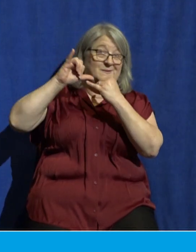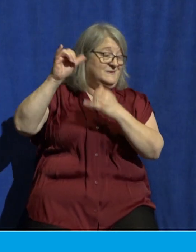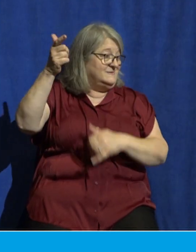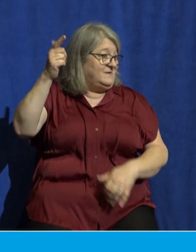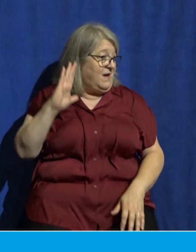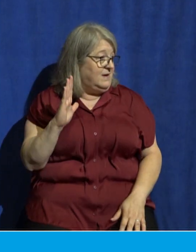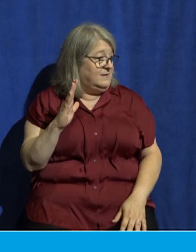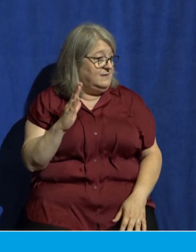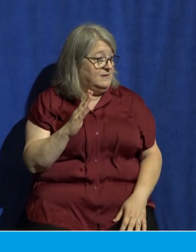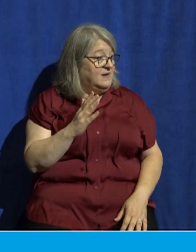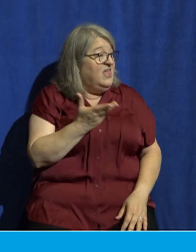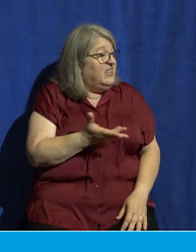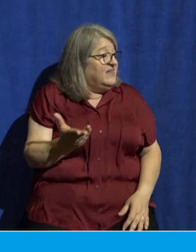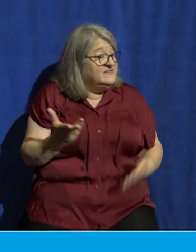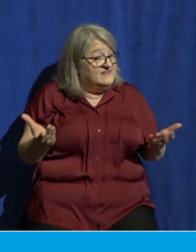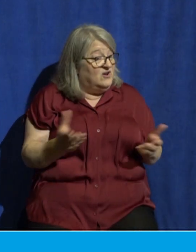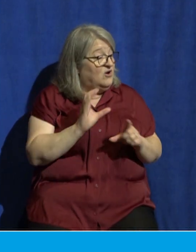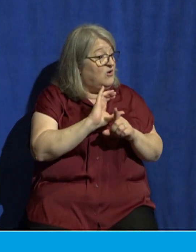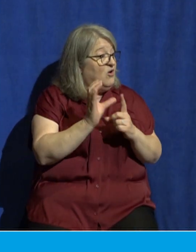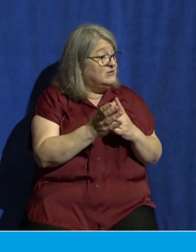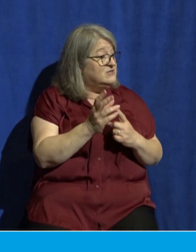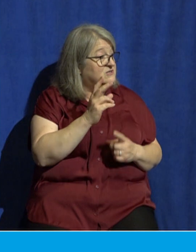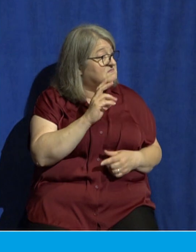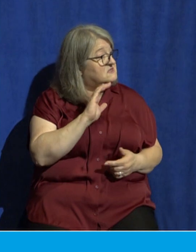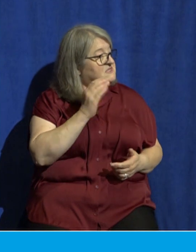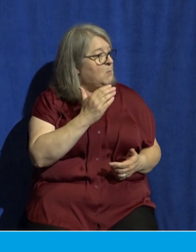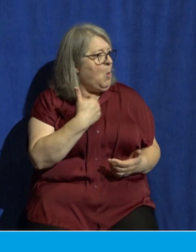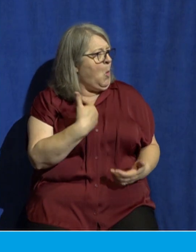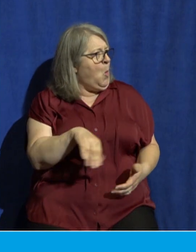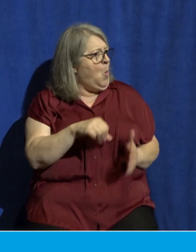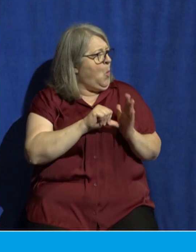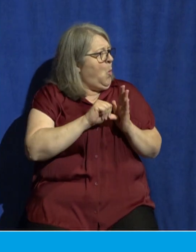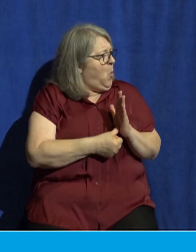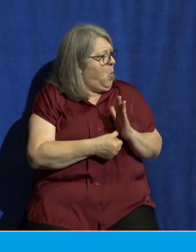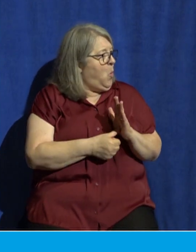might actually be repulsive to God from his divine perspective.